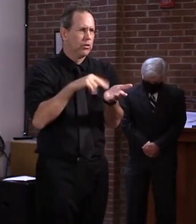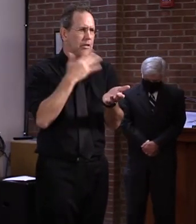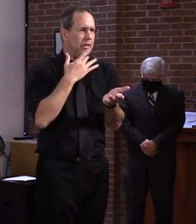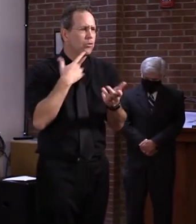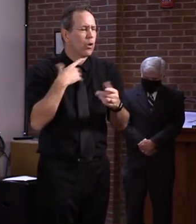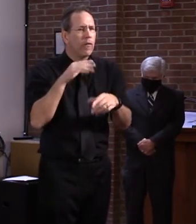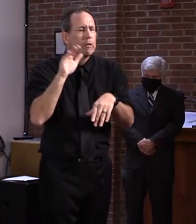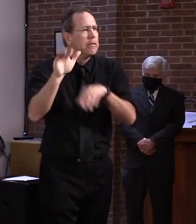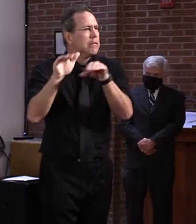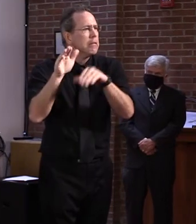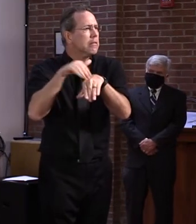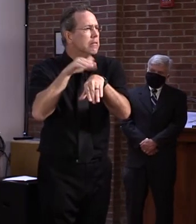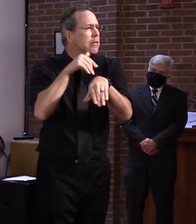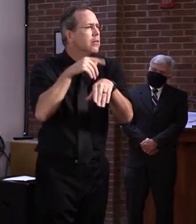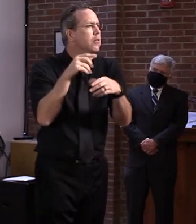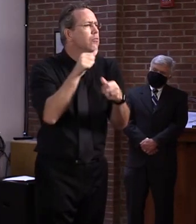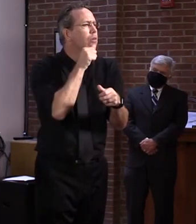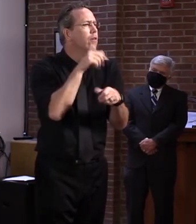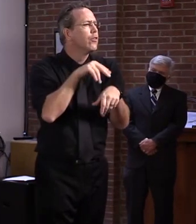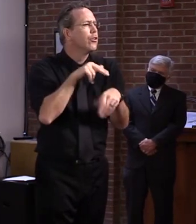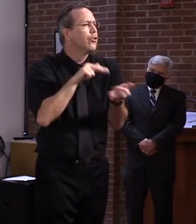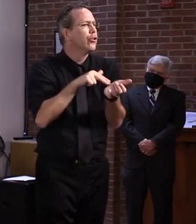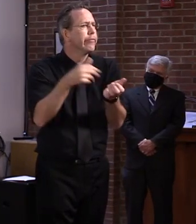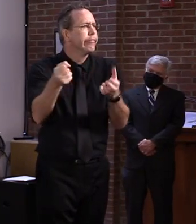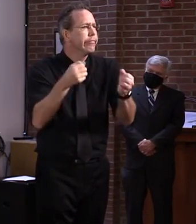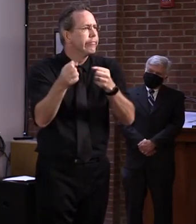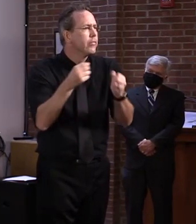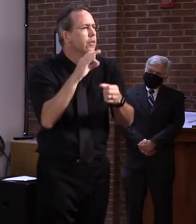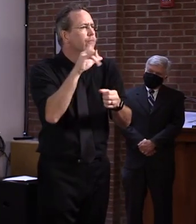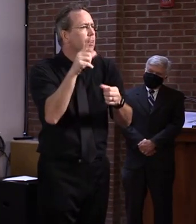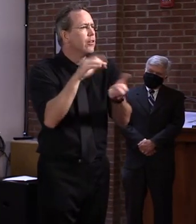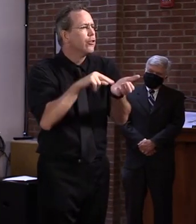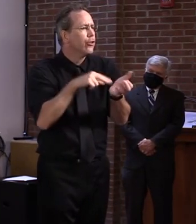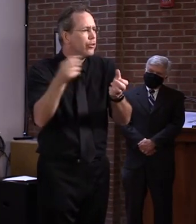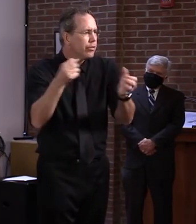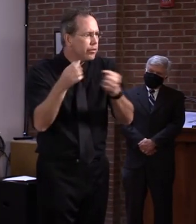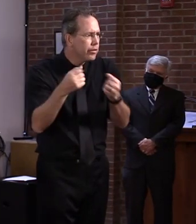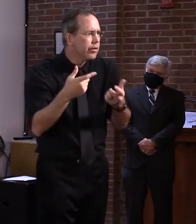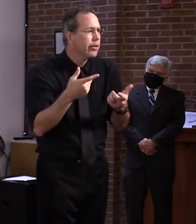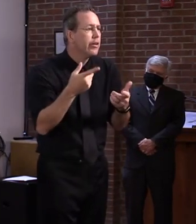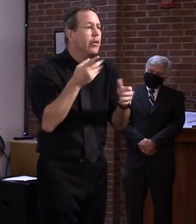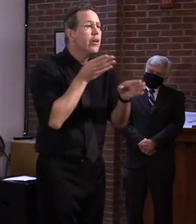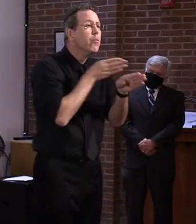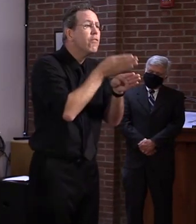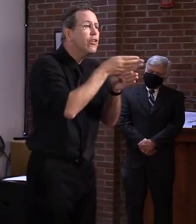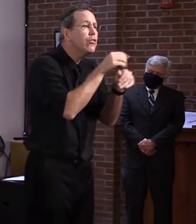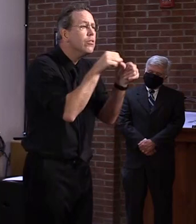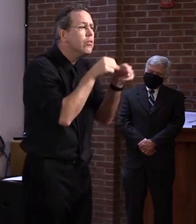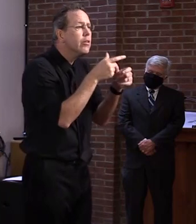other specific, uh, licensure areas, uh, I'm unaware at this moment, as I mentioned, where the trends are still emerging.